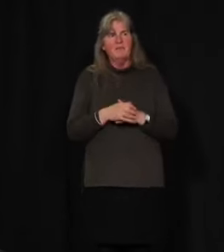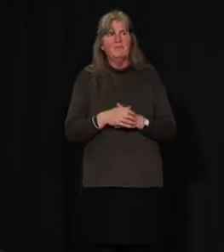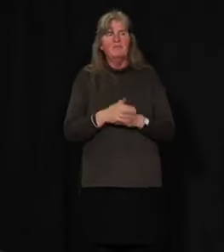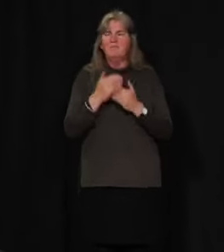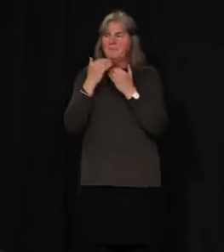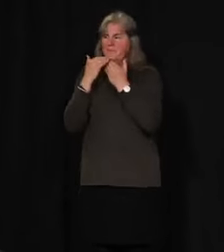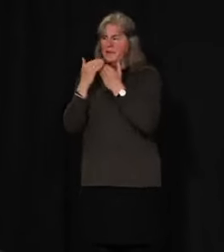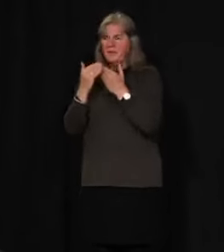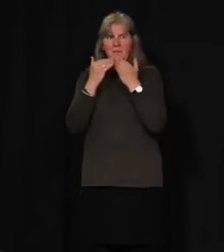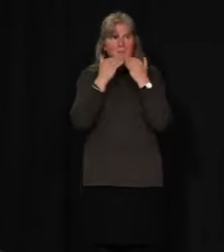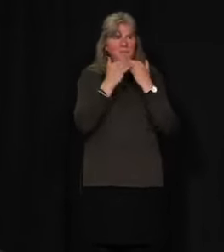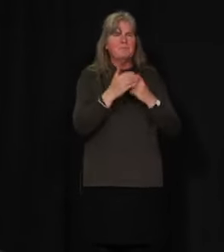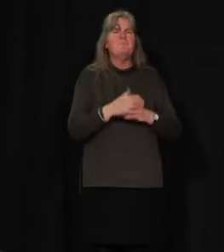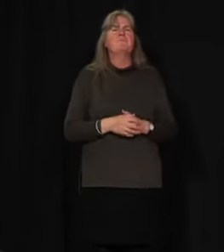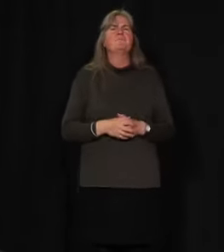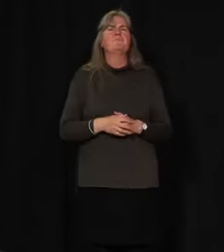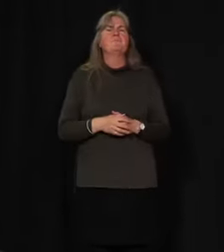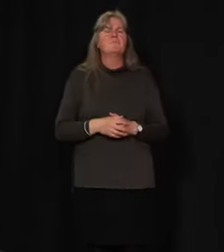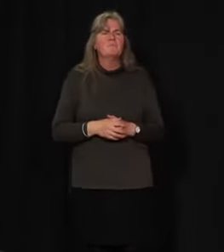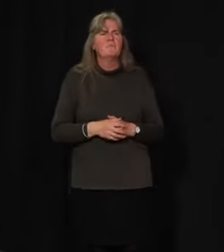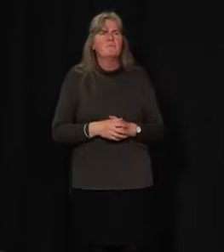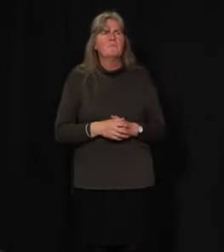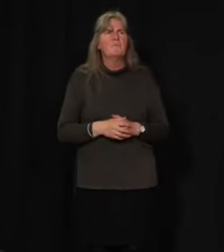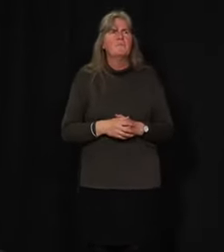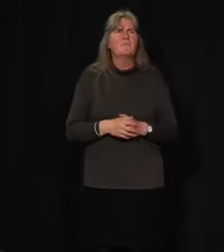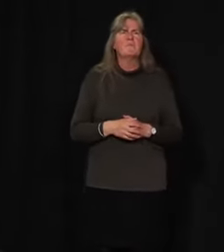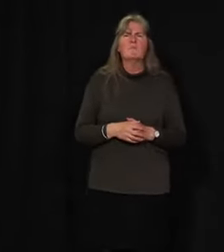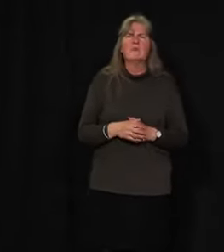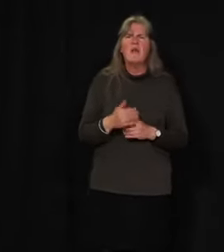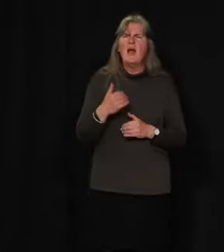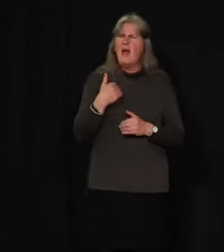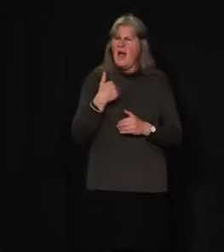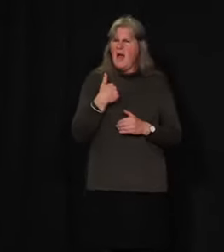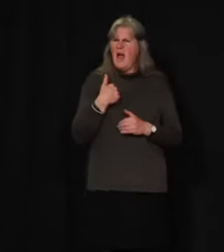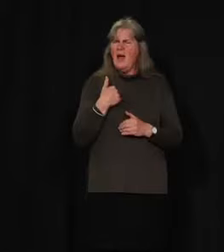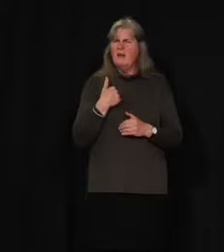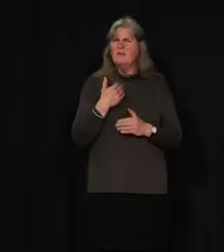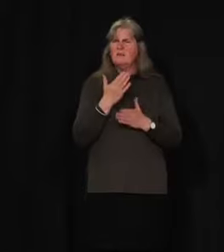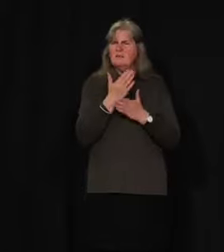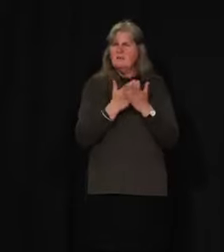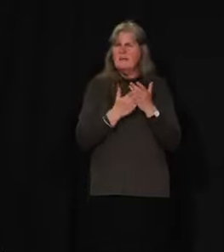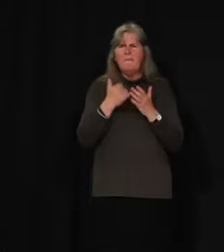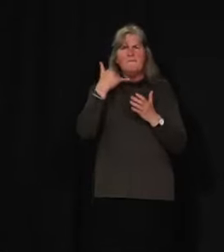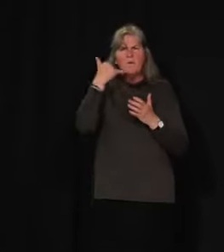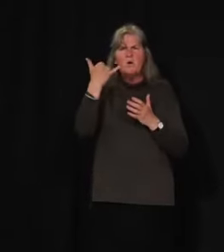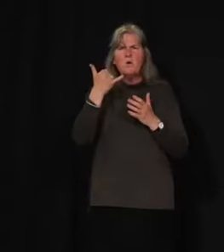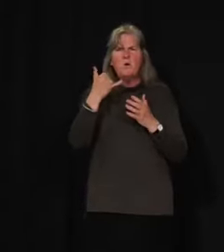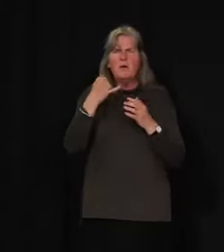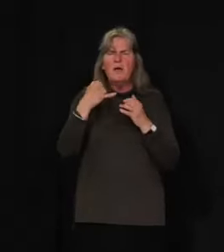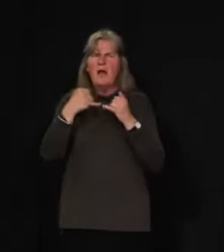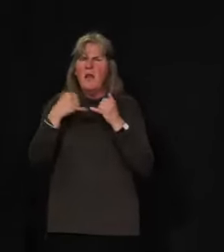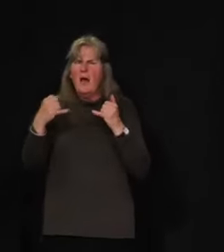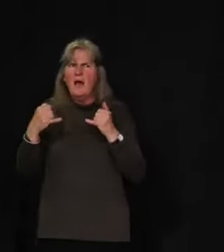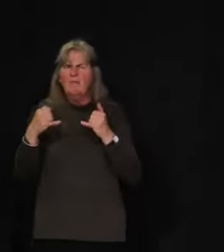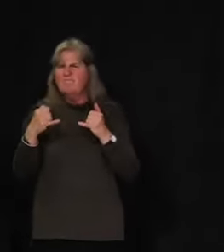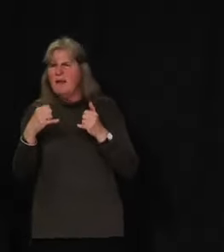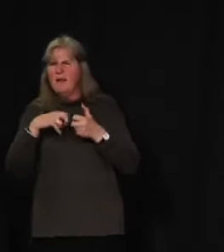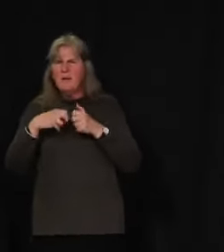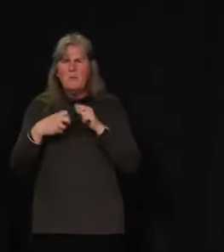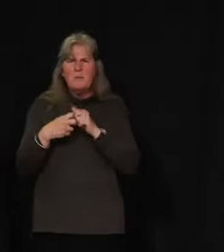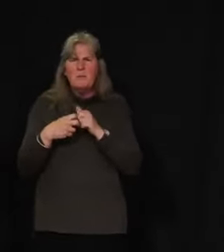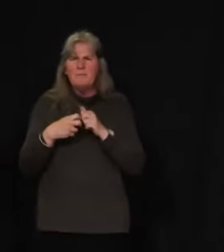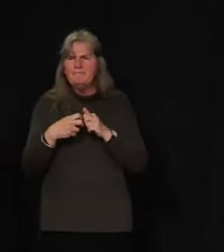Thank you, Premier Silver. I will call on the reporters. We appear to be having some trouble with the phone line, so I will call your name and